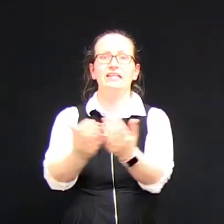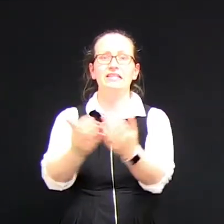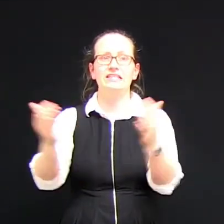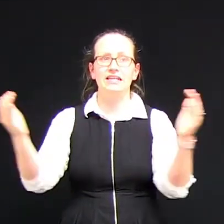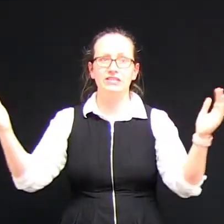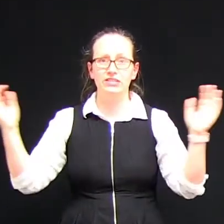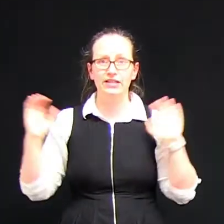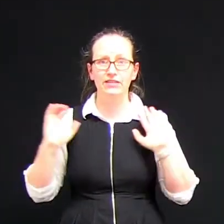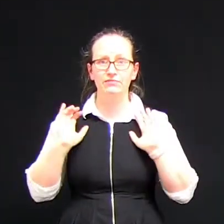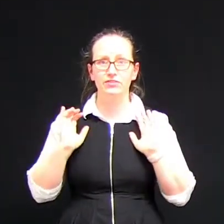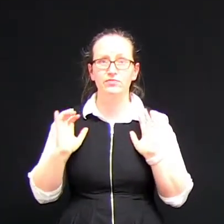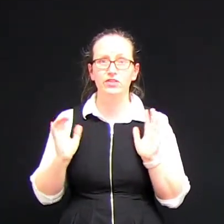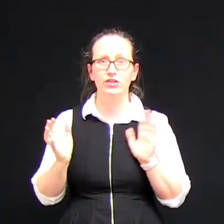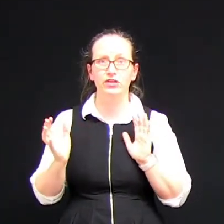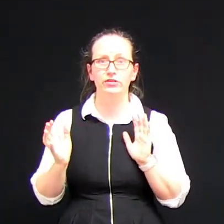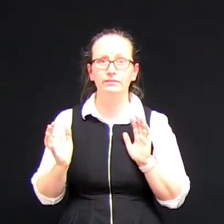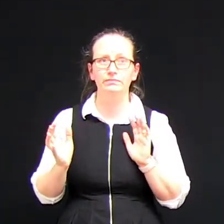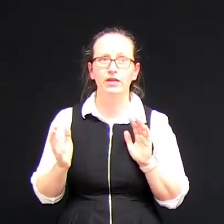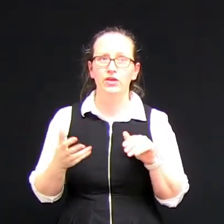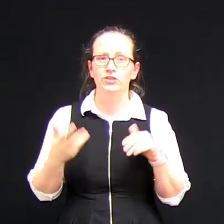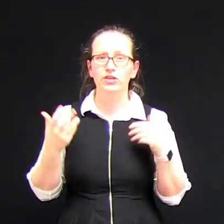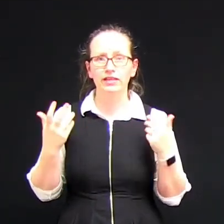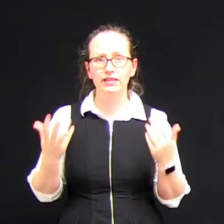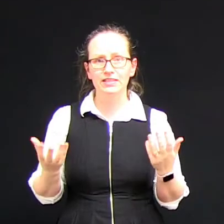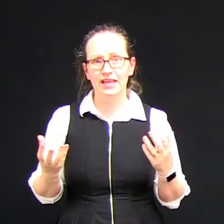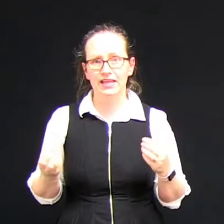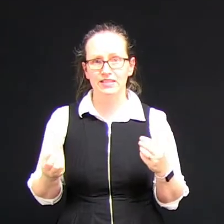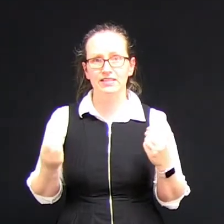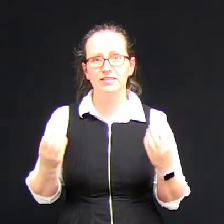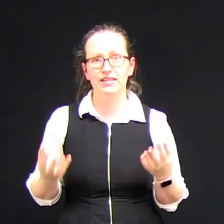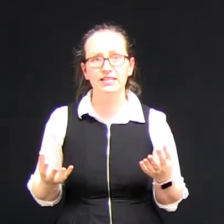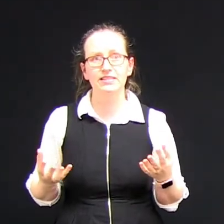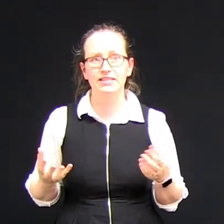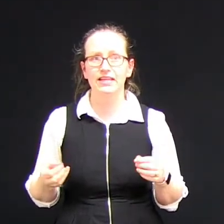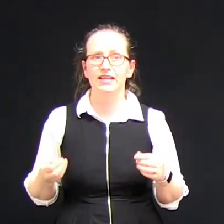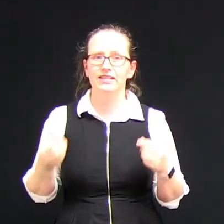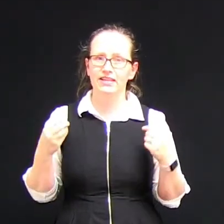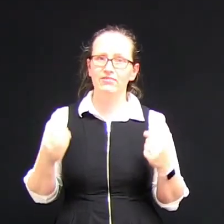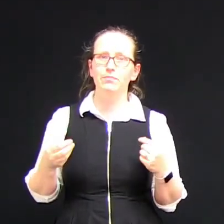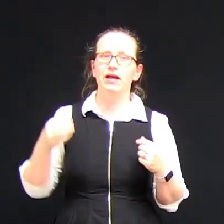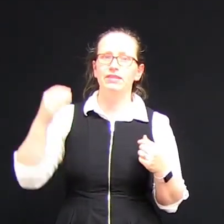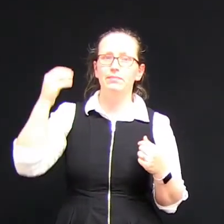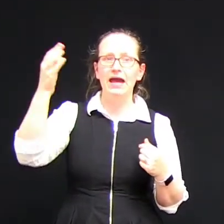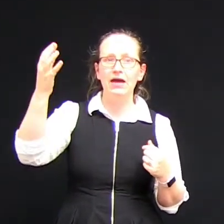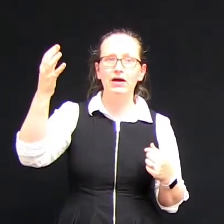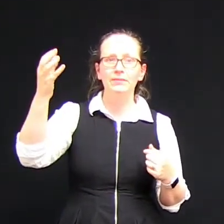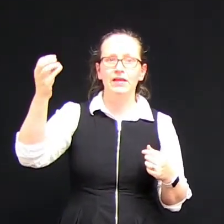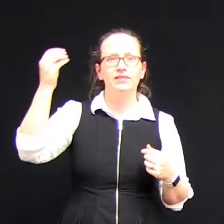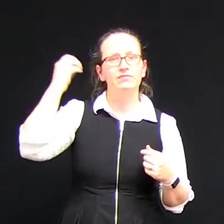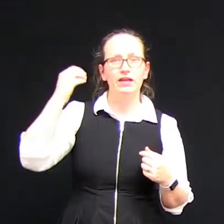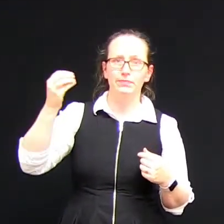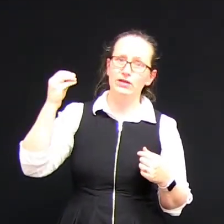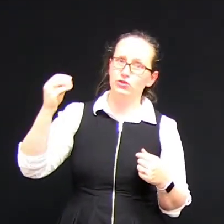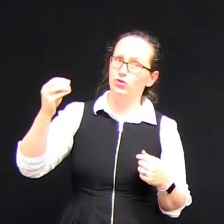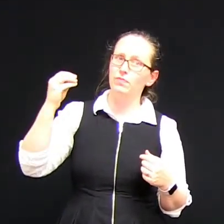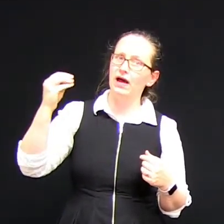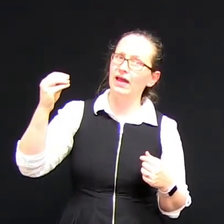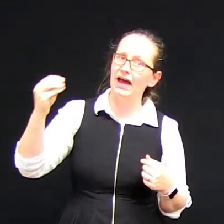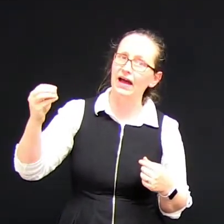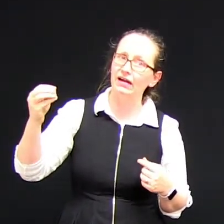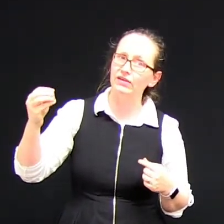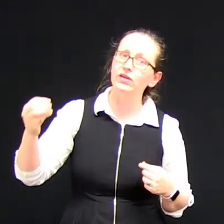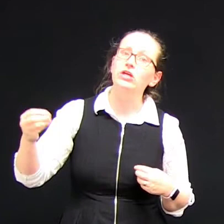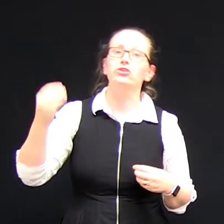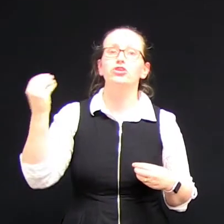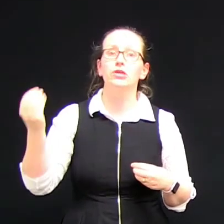line, in this case the circumference of a circle. So in this case the intensity is given by the power divided by 2